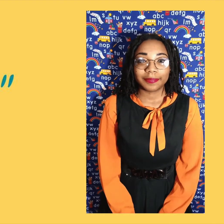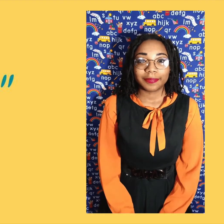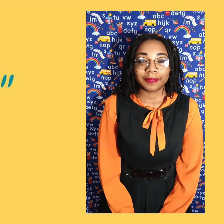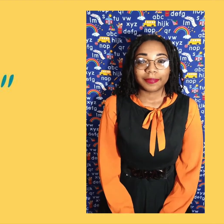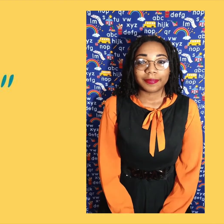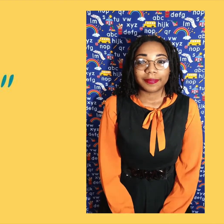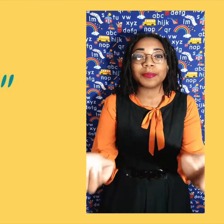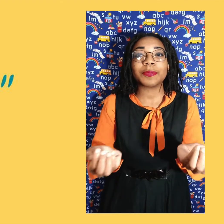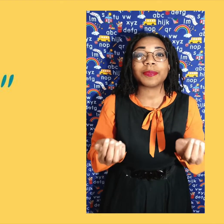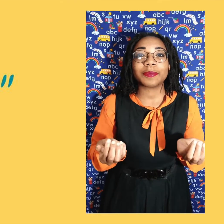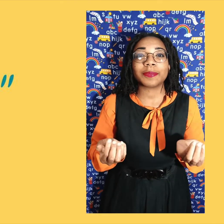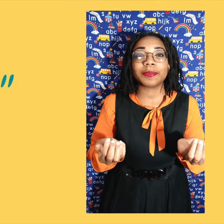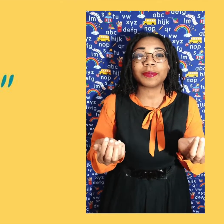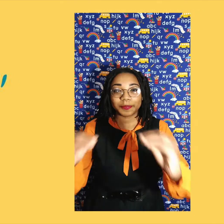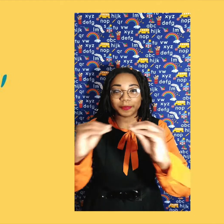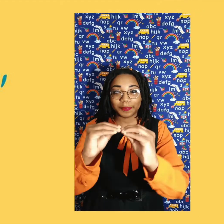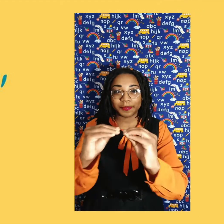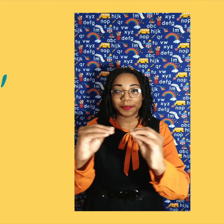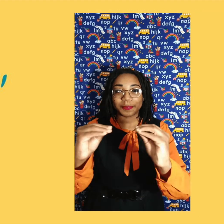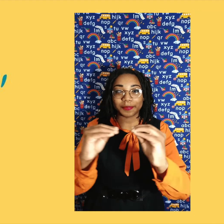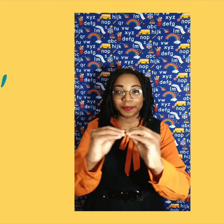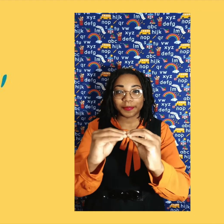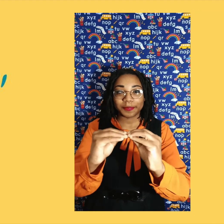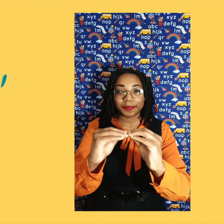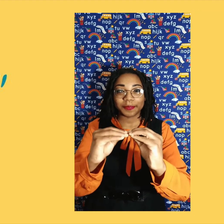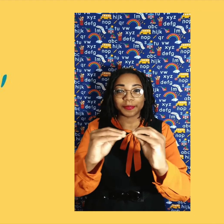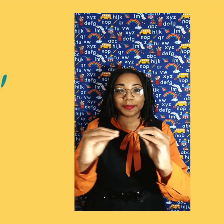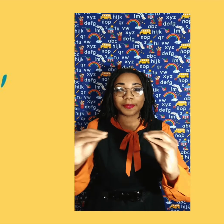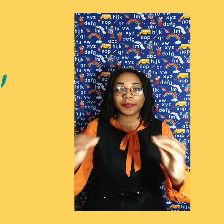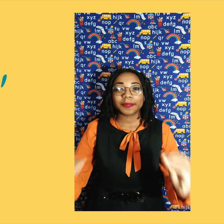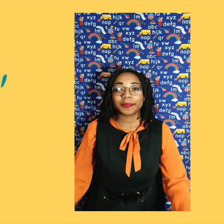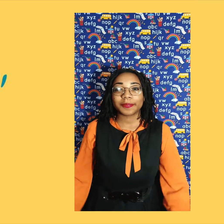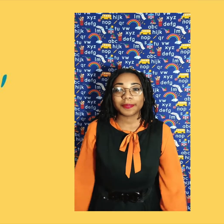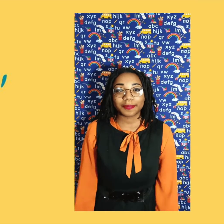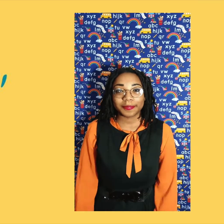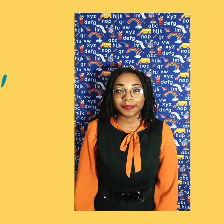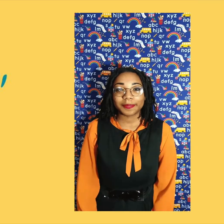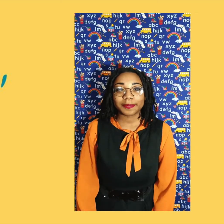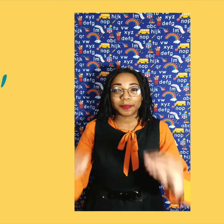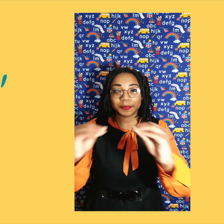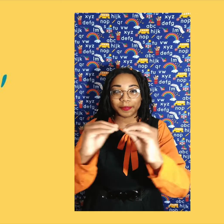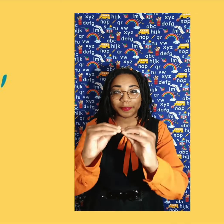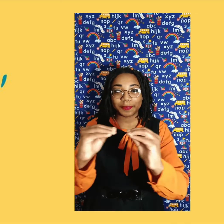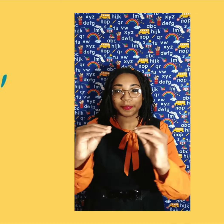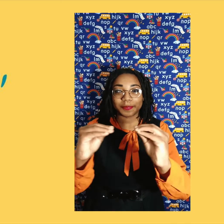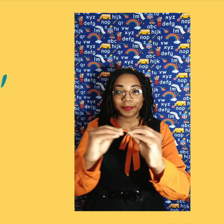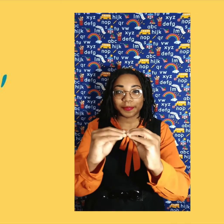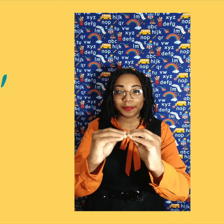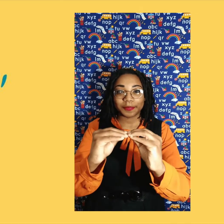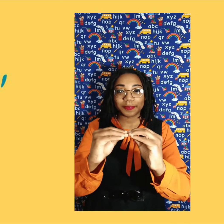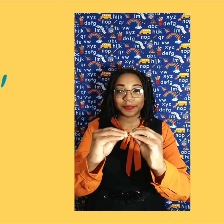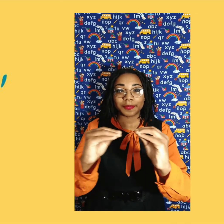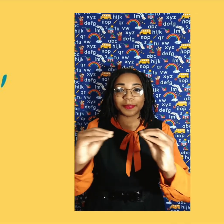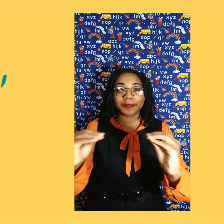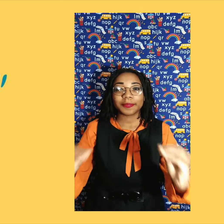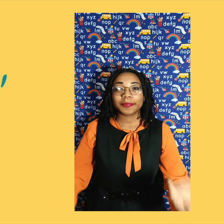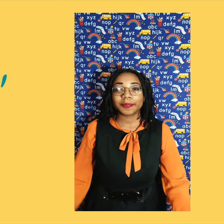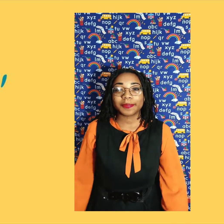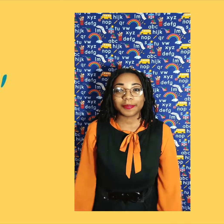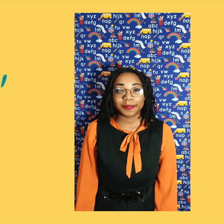sign. This sign is for the word more. For this sign, you bring all your fingers on each hand together to touch